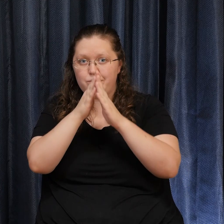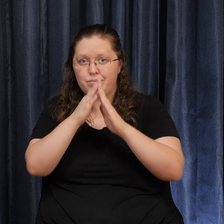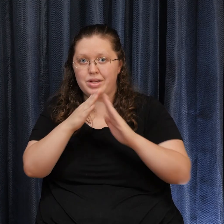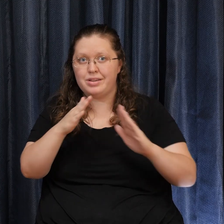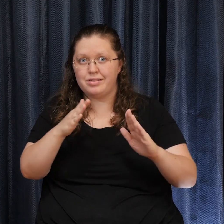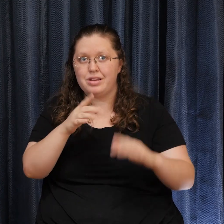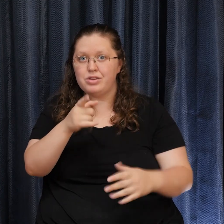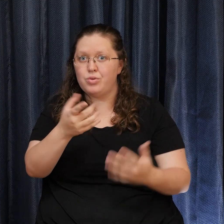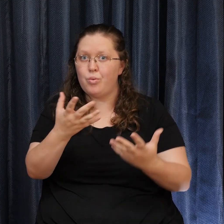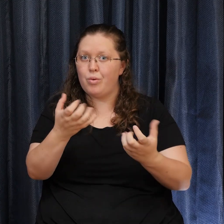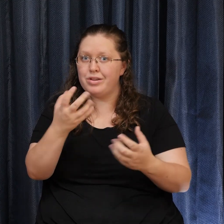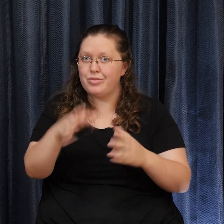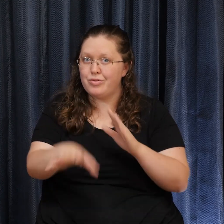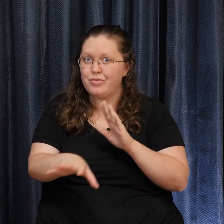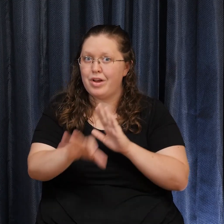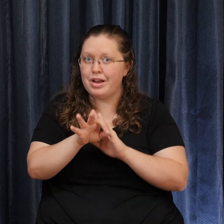And so you stop running.